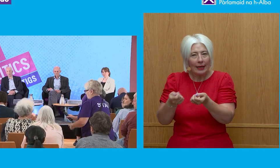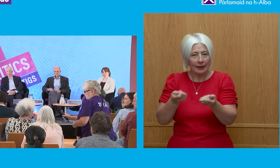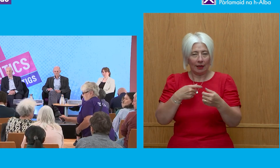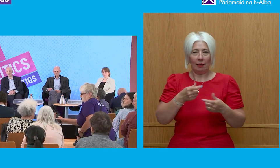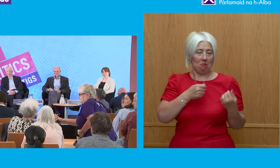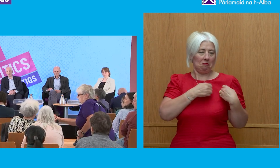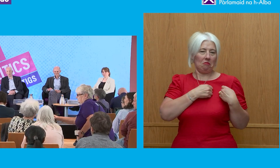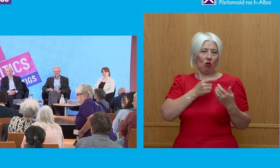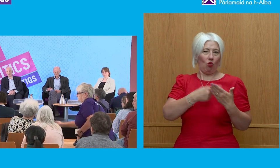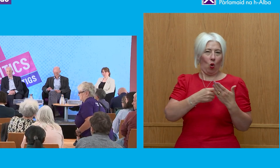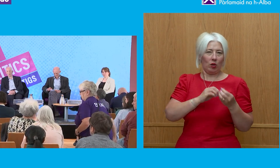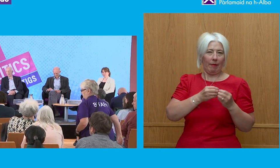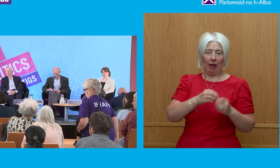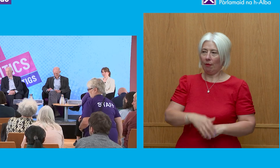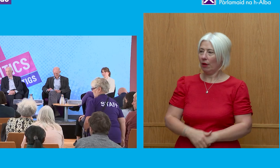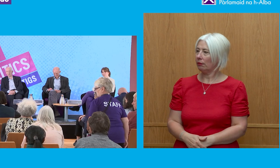start... Yes.